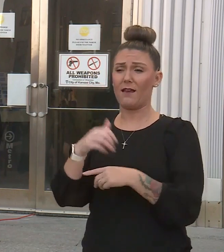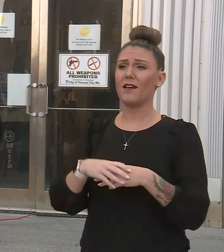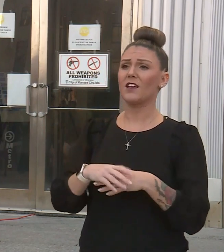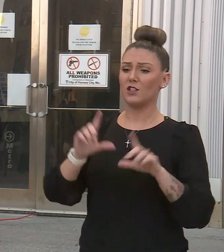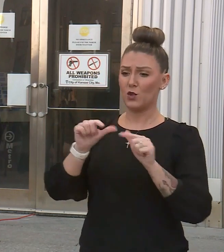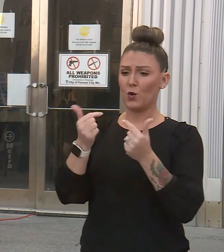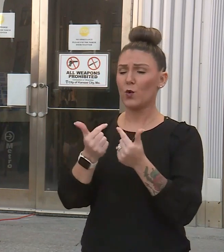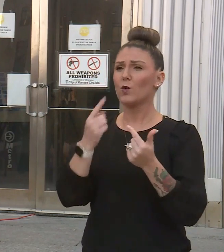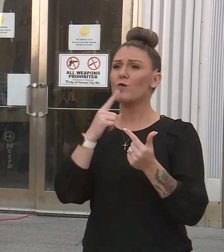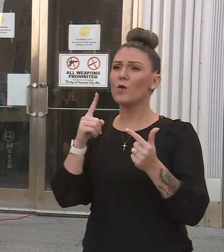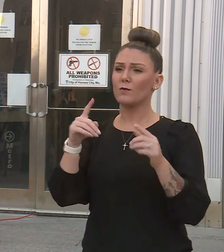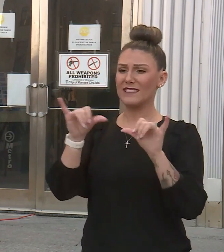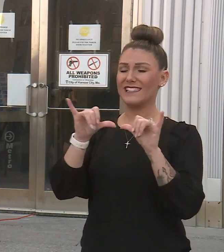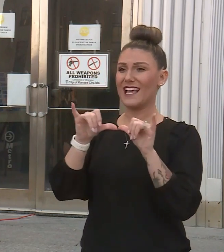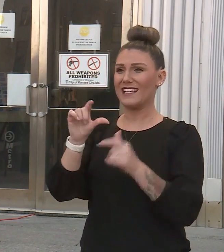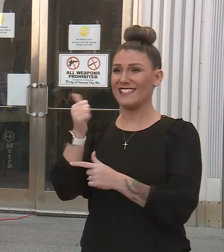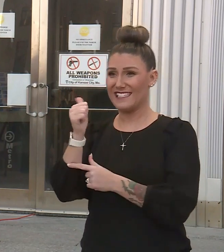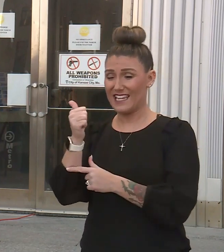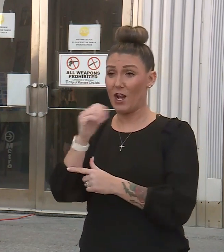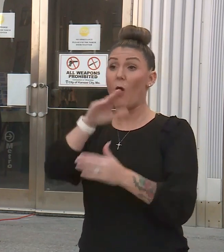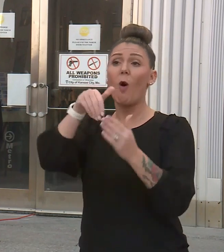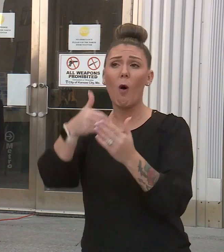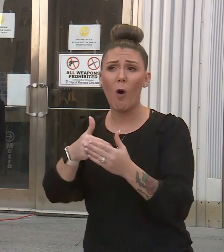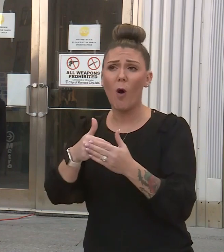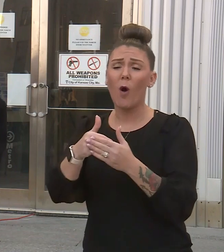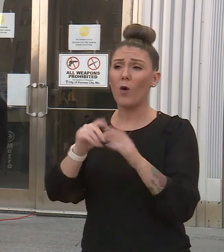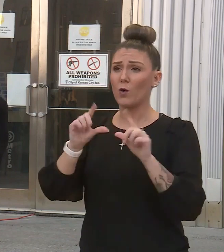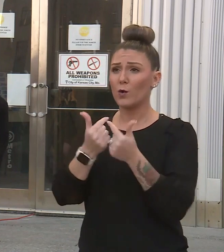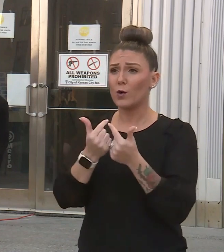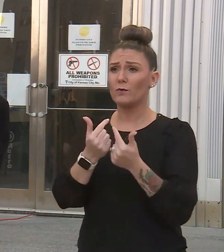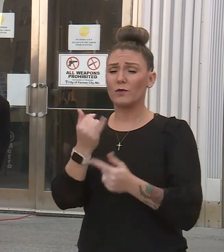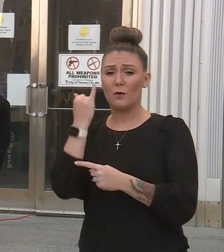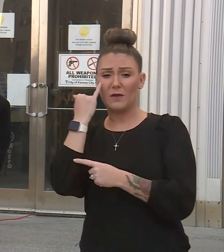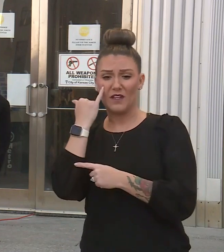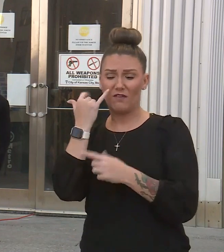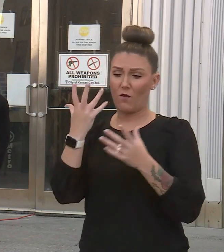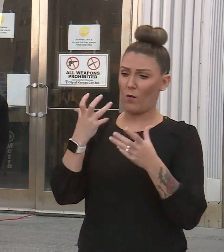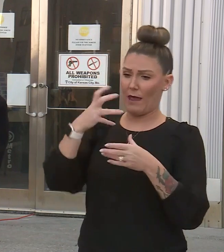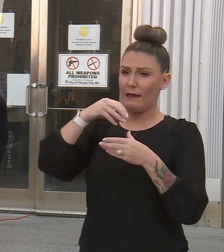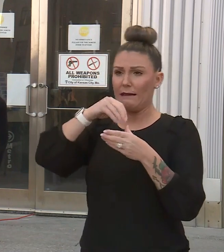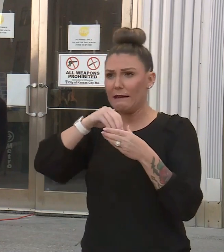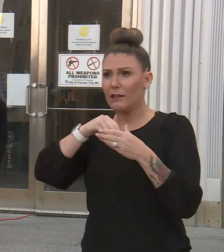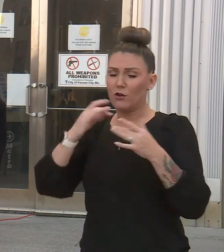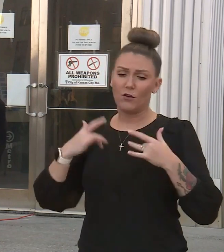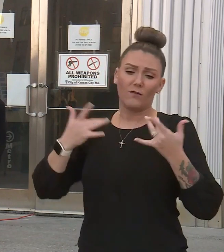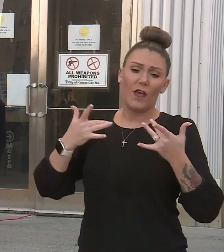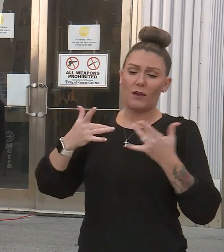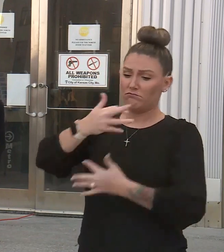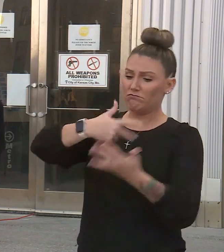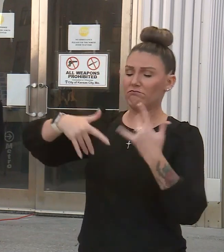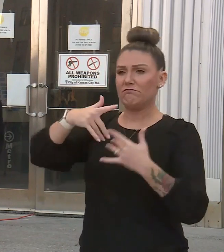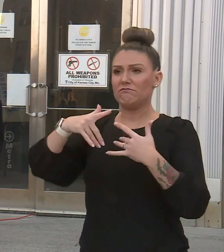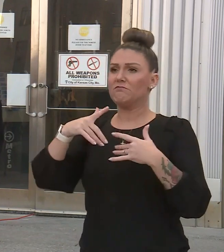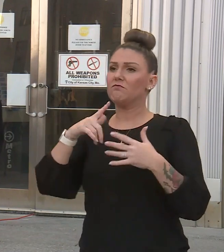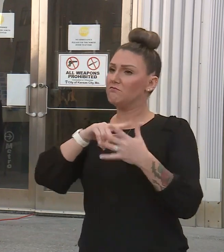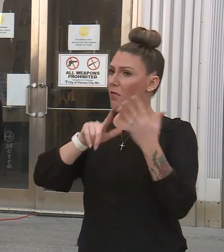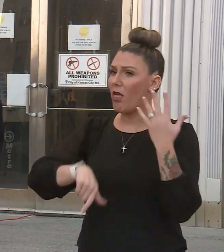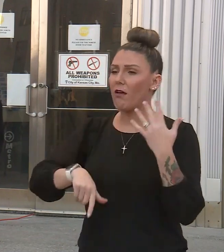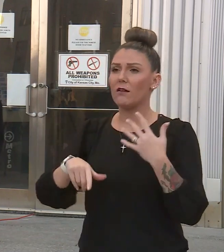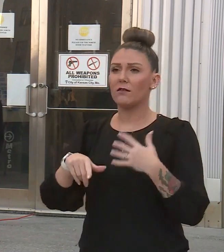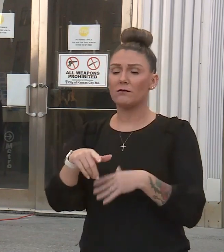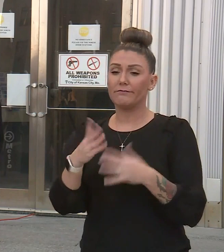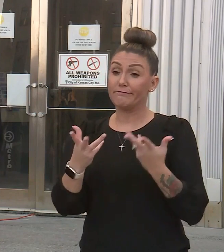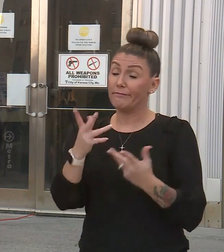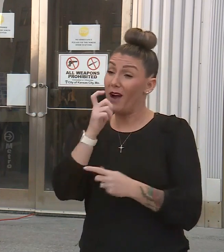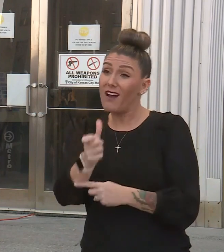limits being at a size of 10. All groups and so if you look to have an indoor event, congregation, etc., you may not